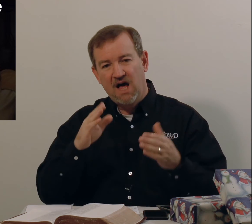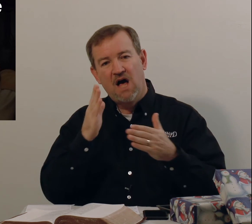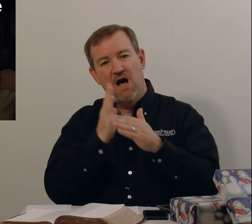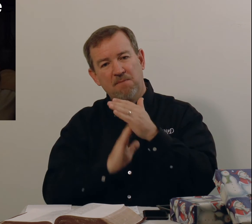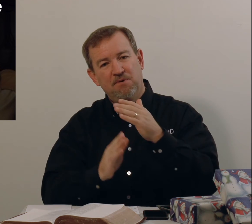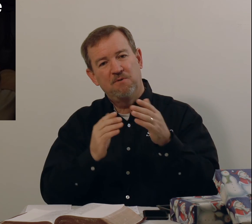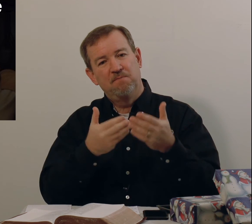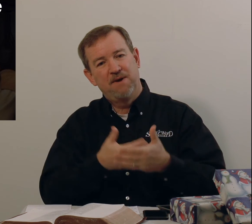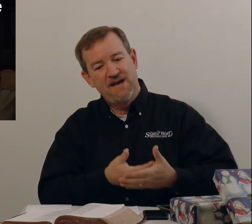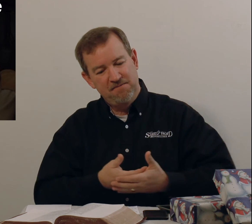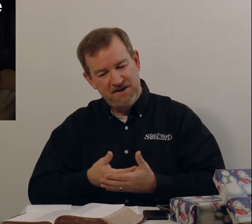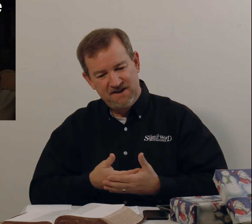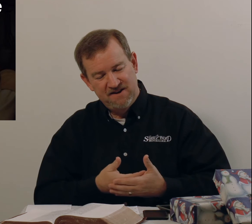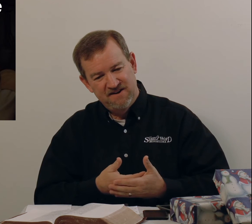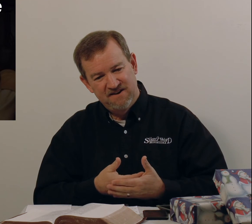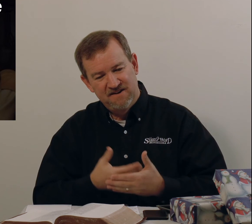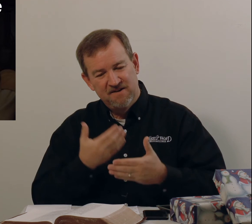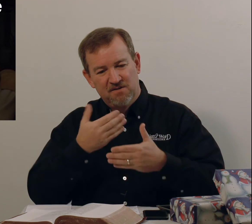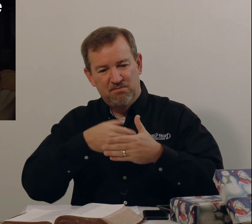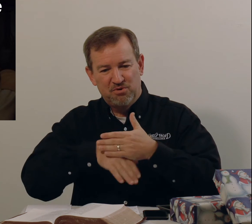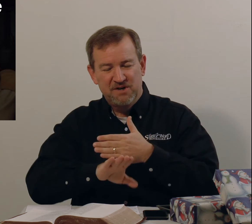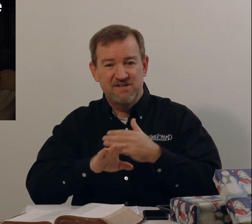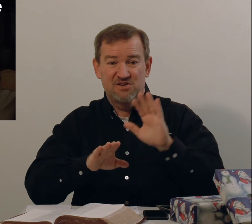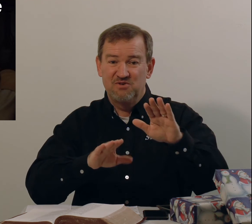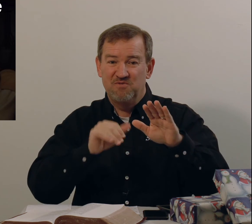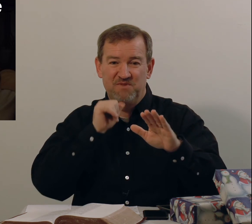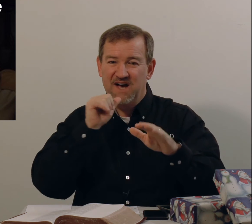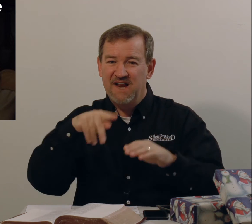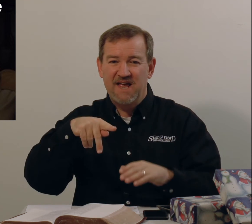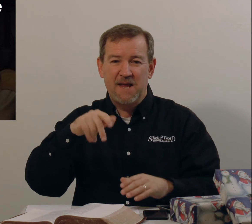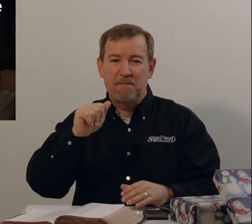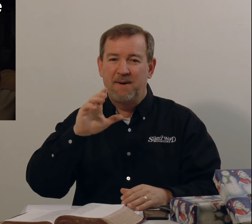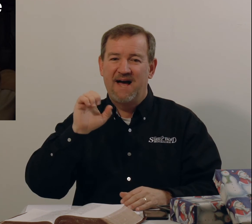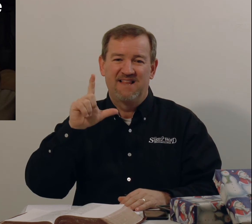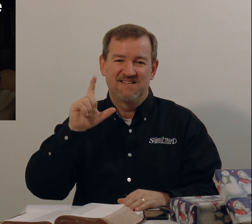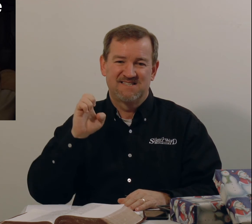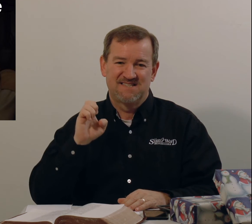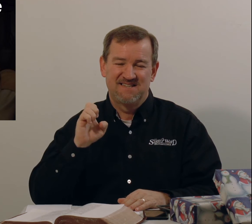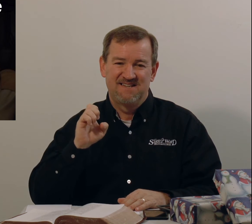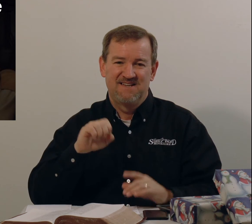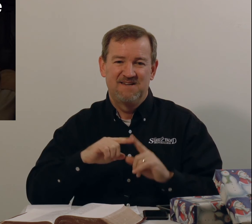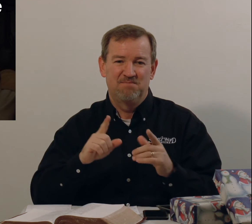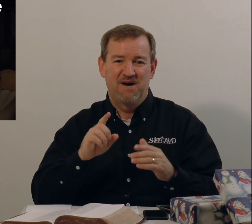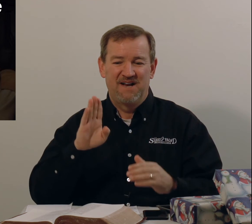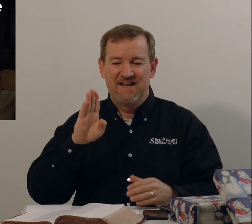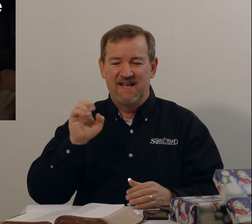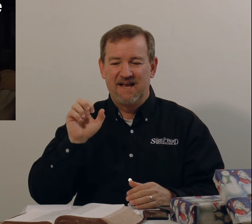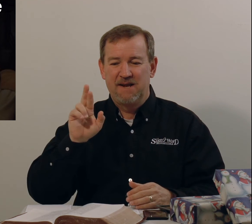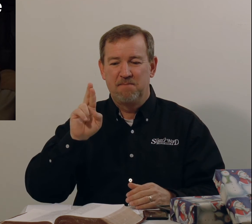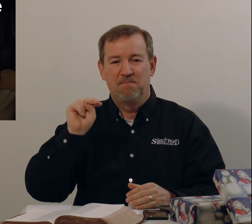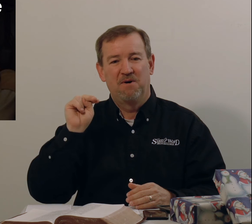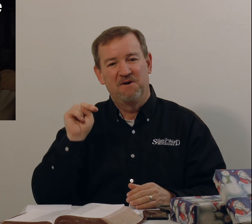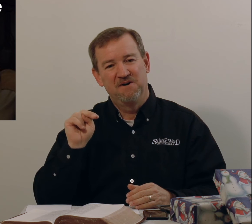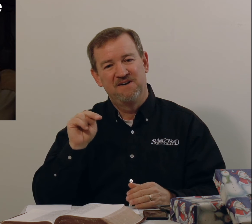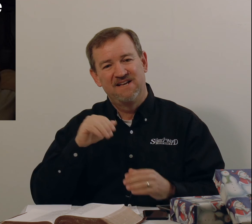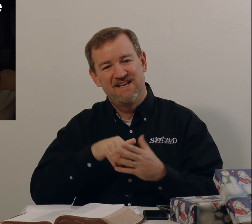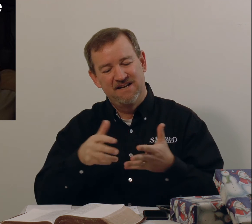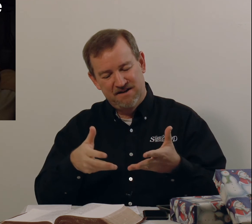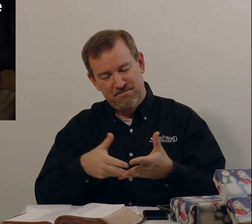humble baby born into not a palace, but in a barn in a